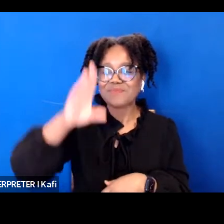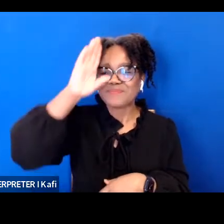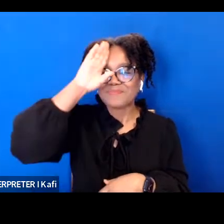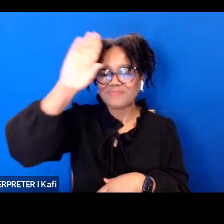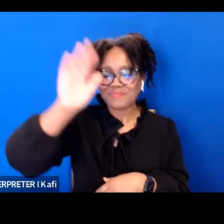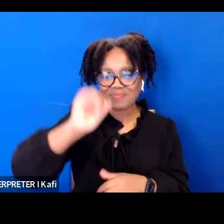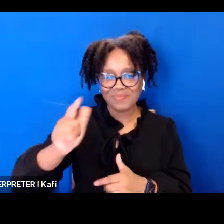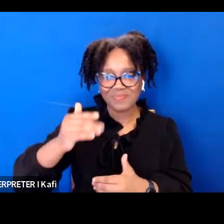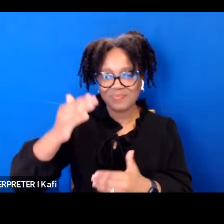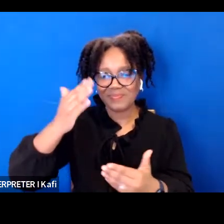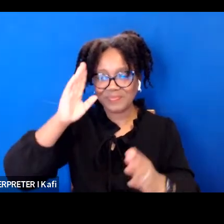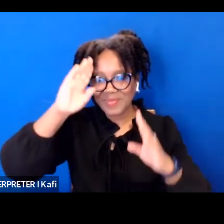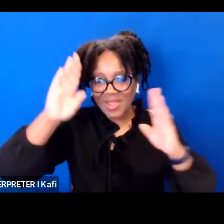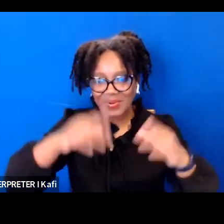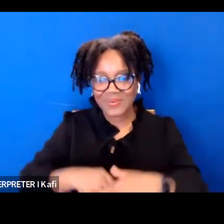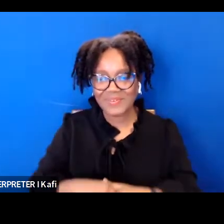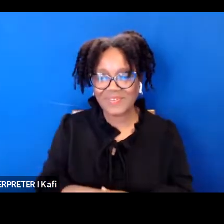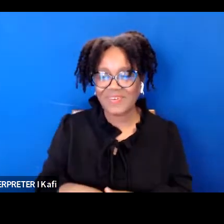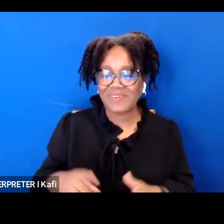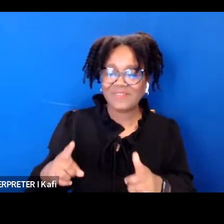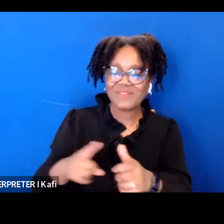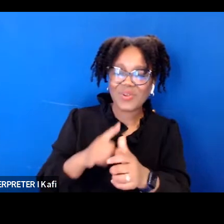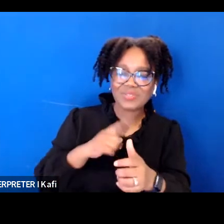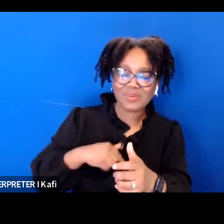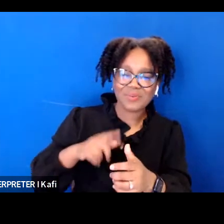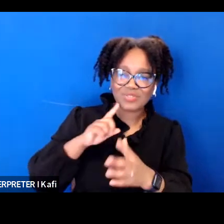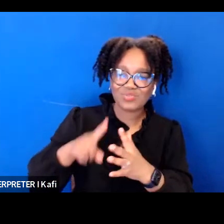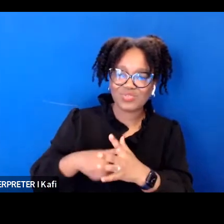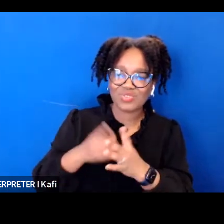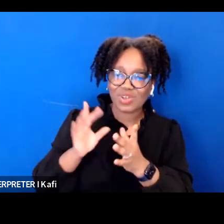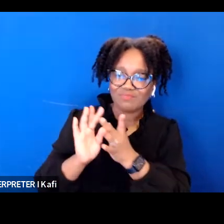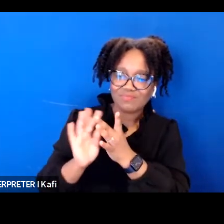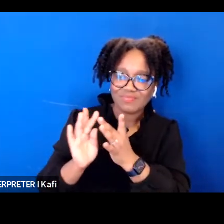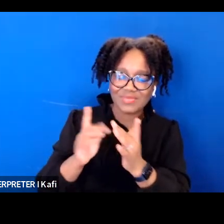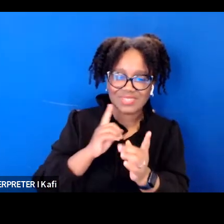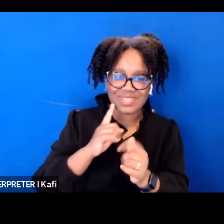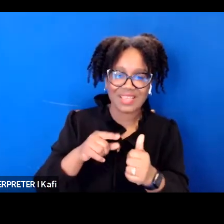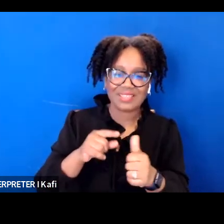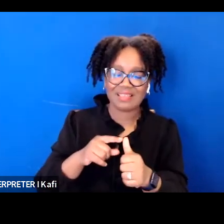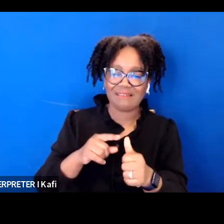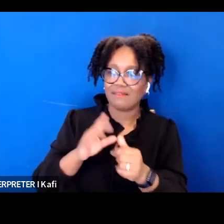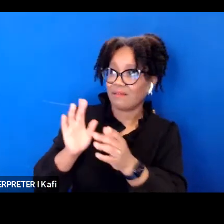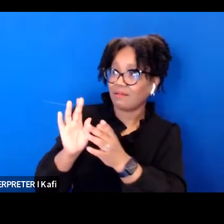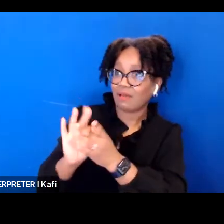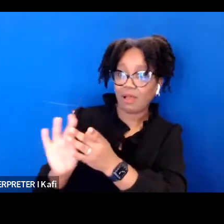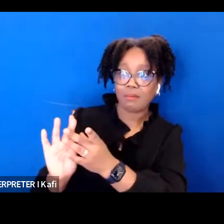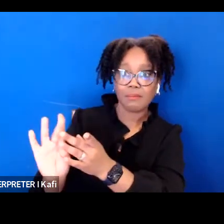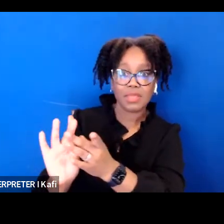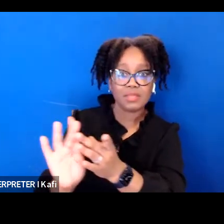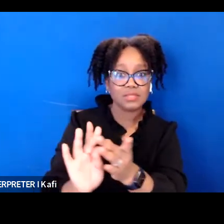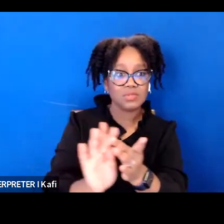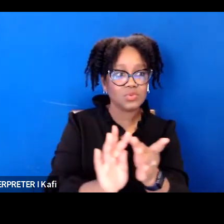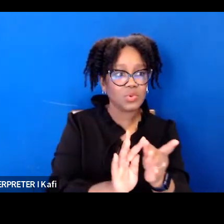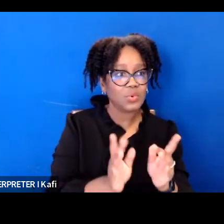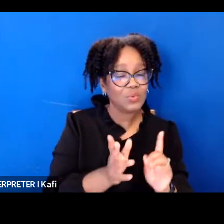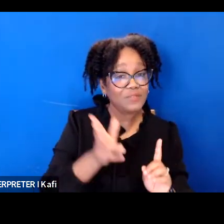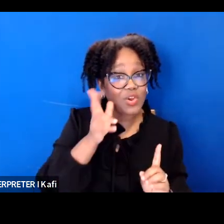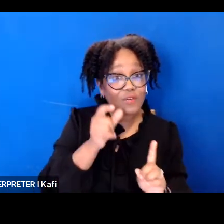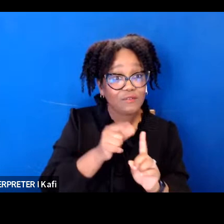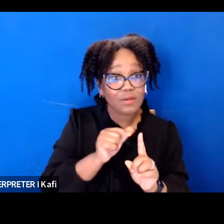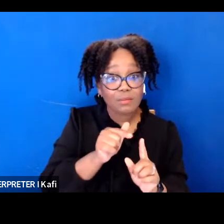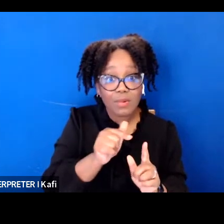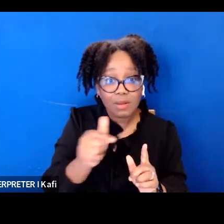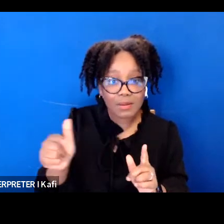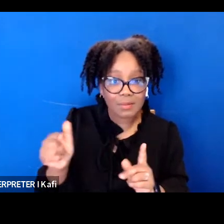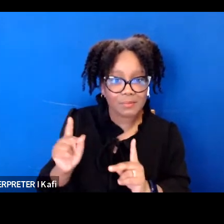off and say that the comments that we've heard so far from everyone have really just i think they resonate with anyone who is